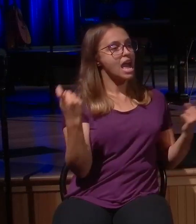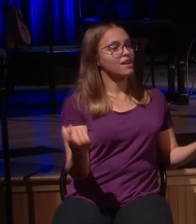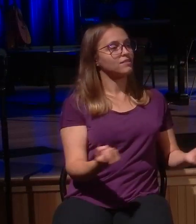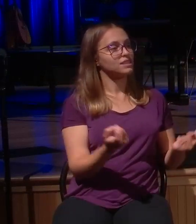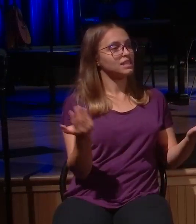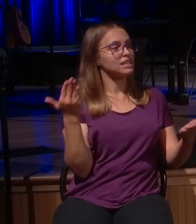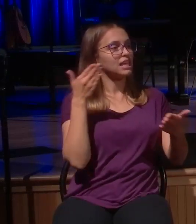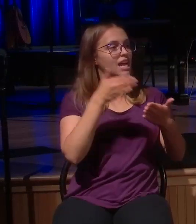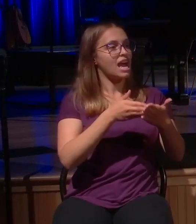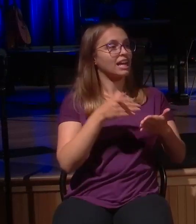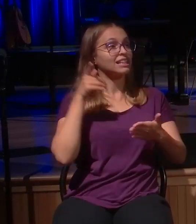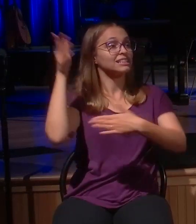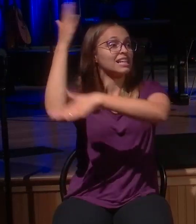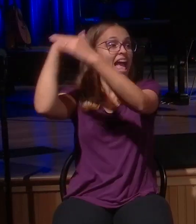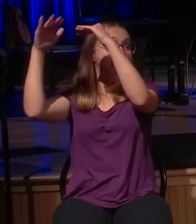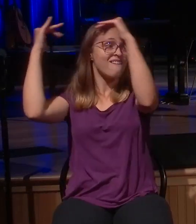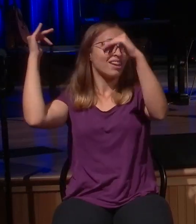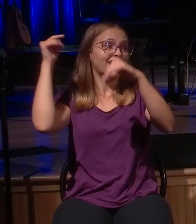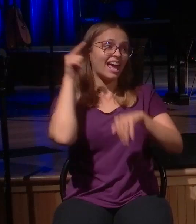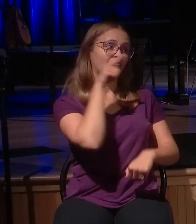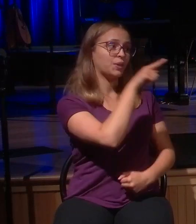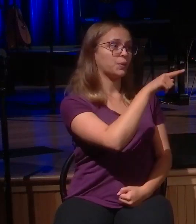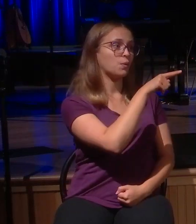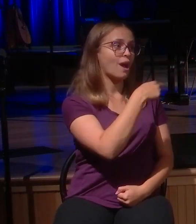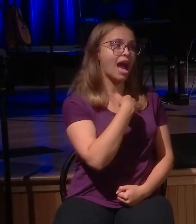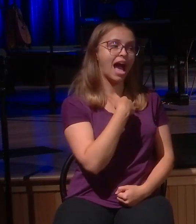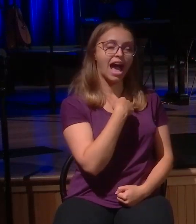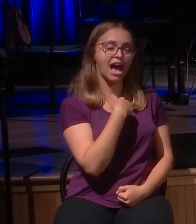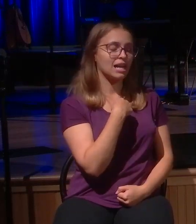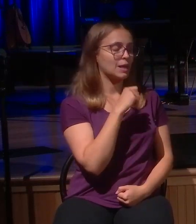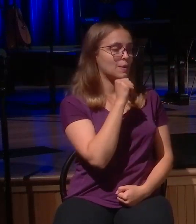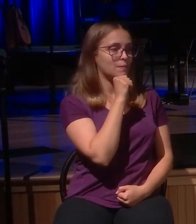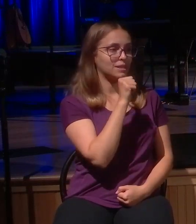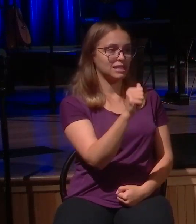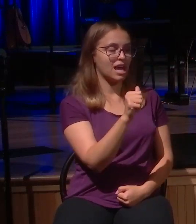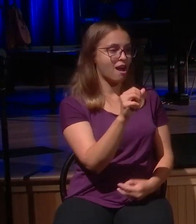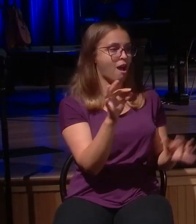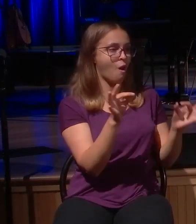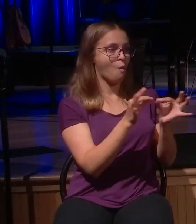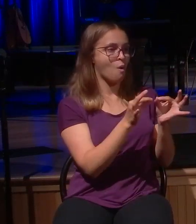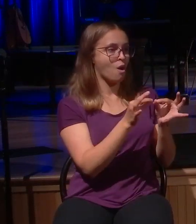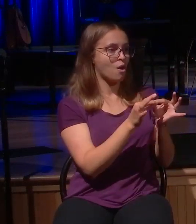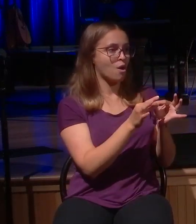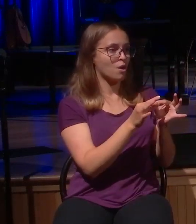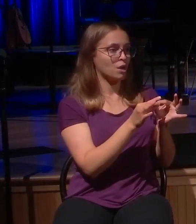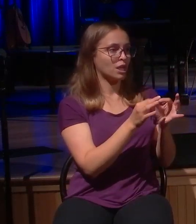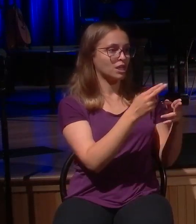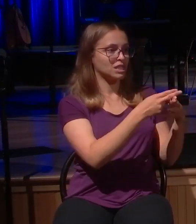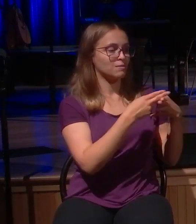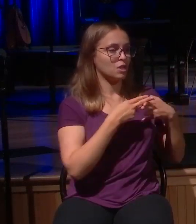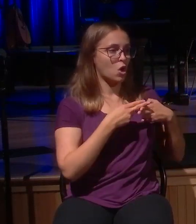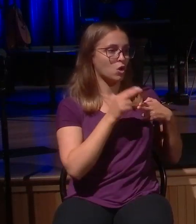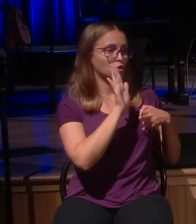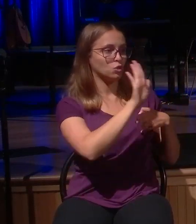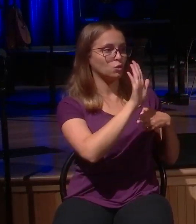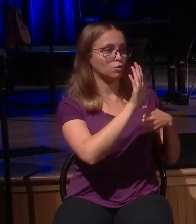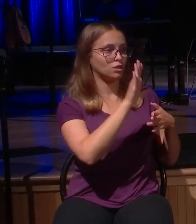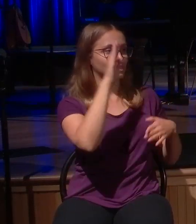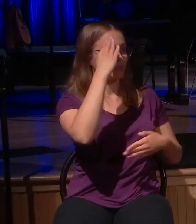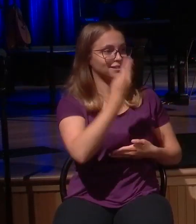and before you. I am no longer worthy to be called your son. Treat me as one